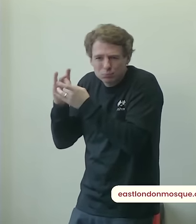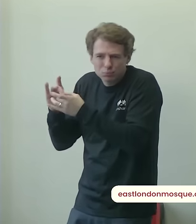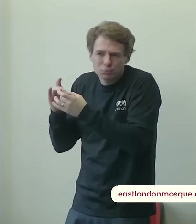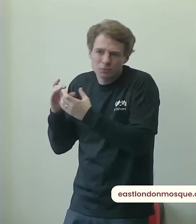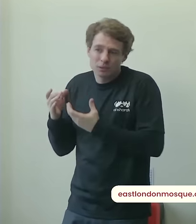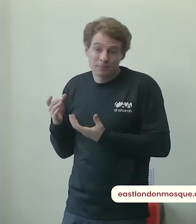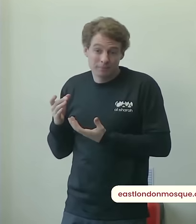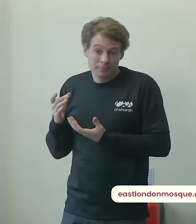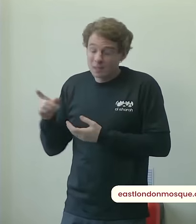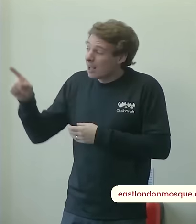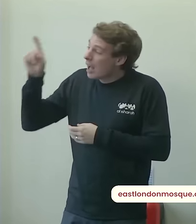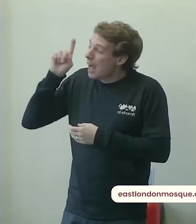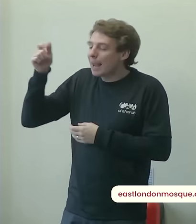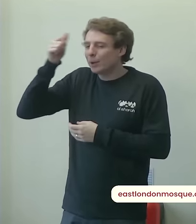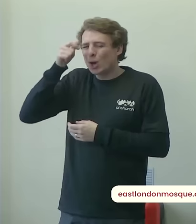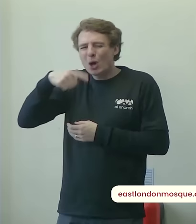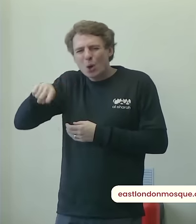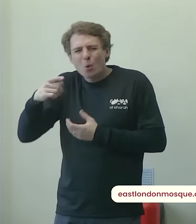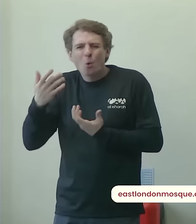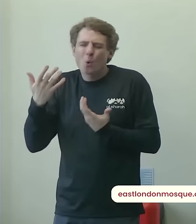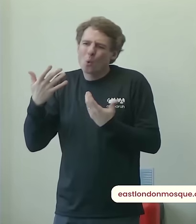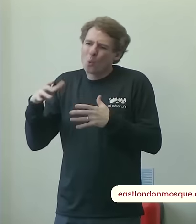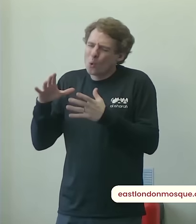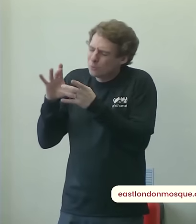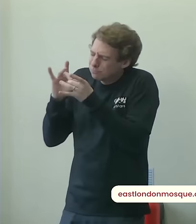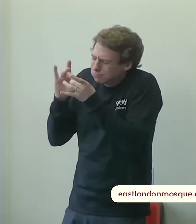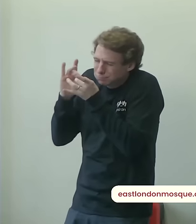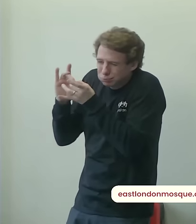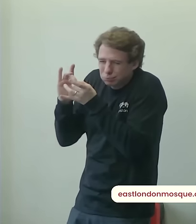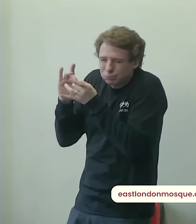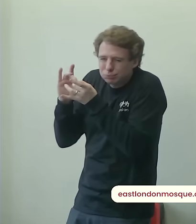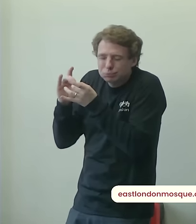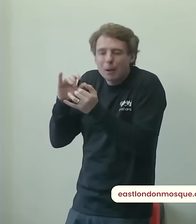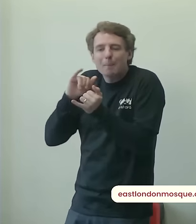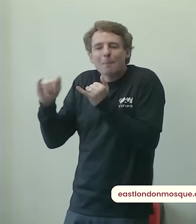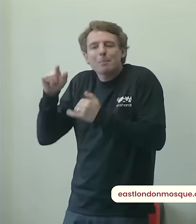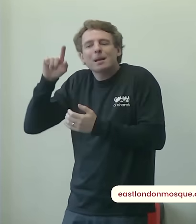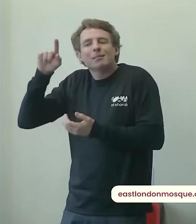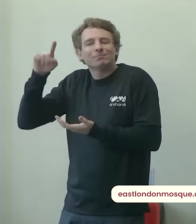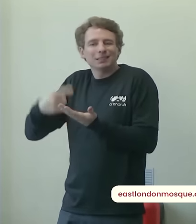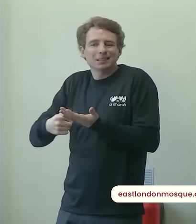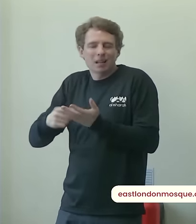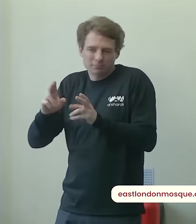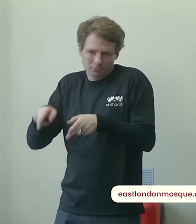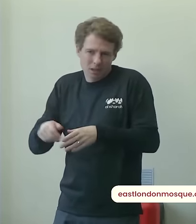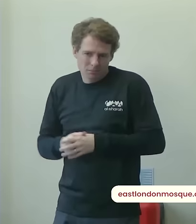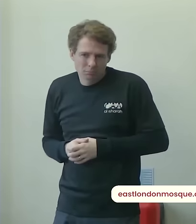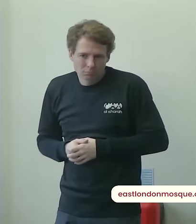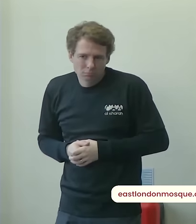i am to you and things might just get worse than take me away so that i got back to you in a condition where it was the